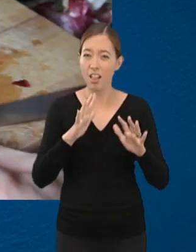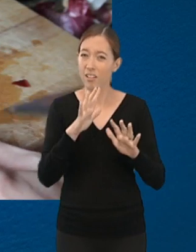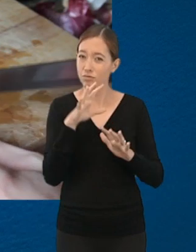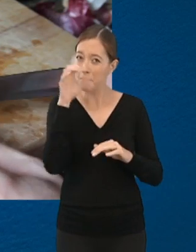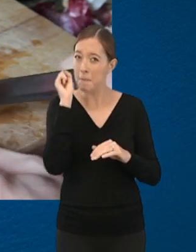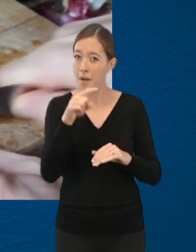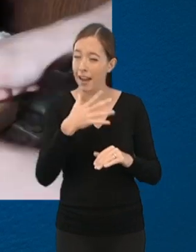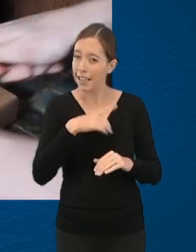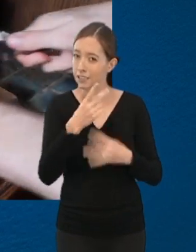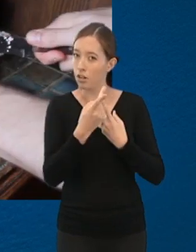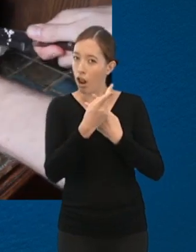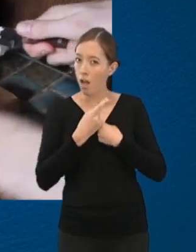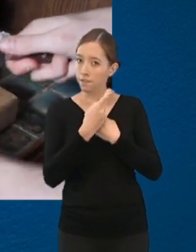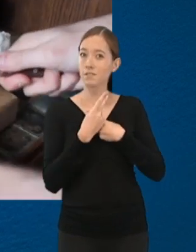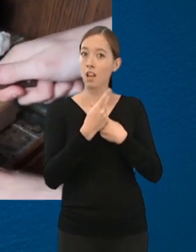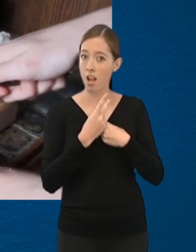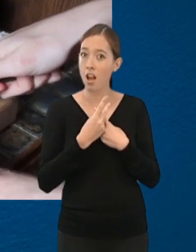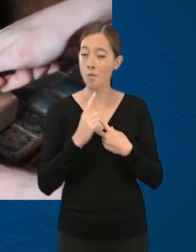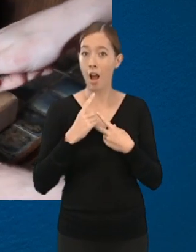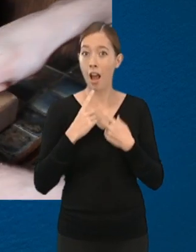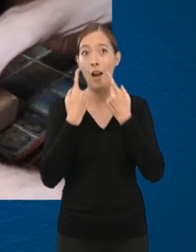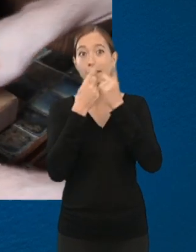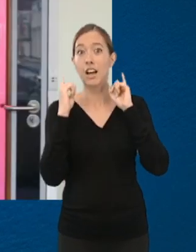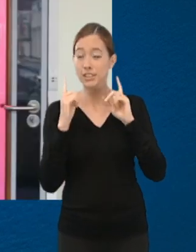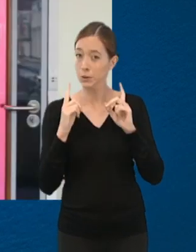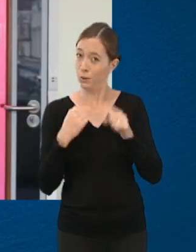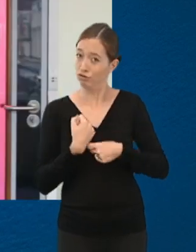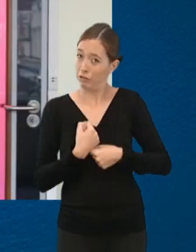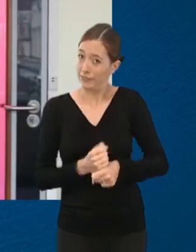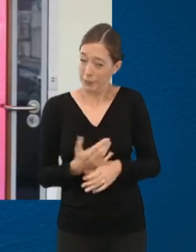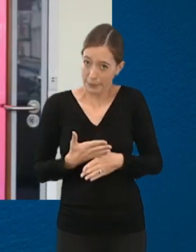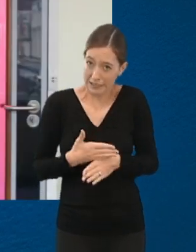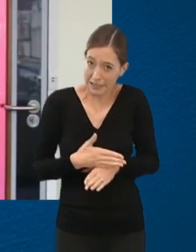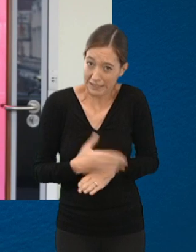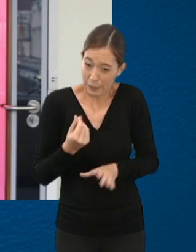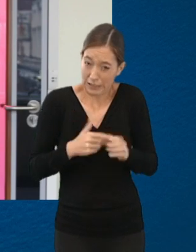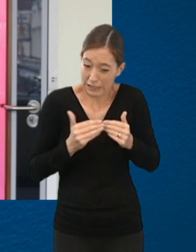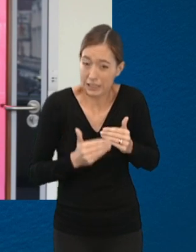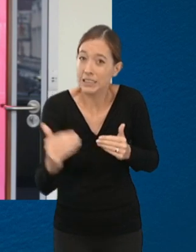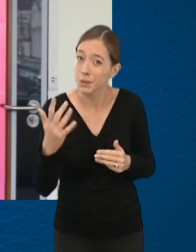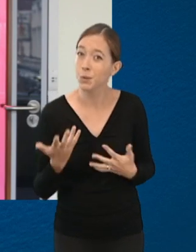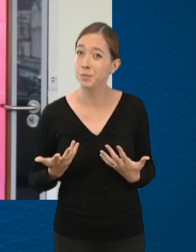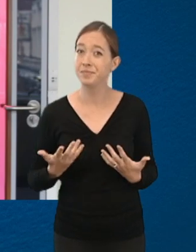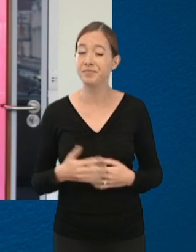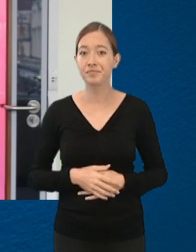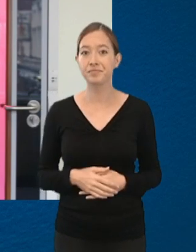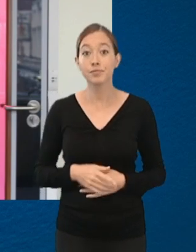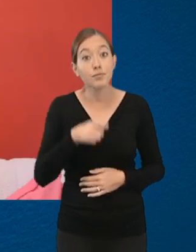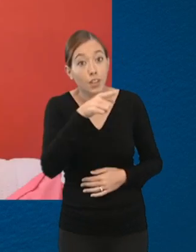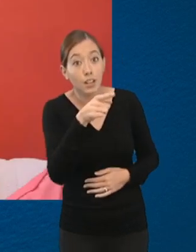taking note that you need to look after yourself because it is a stressful and busy few years. When you're